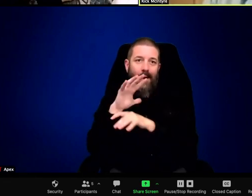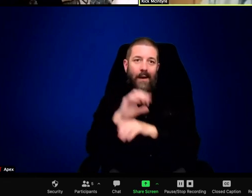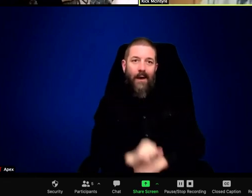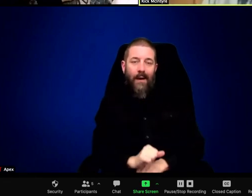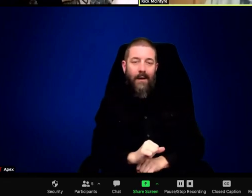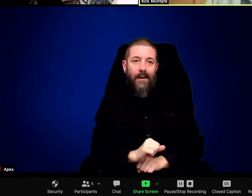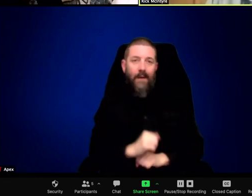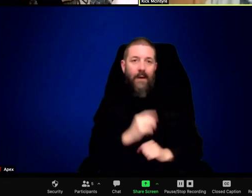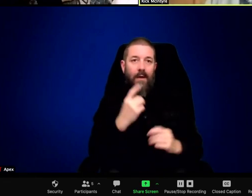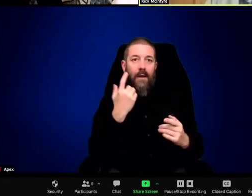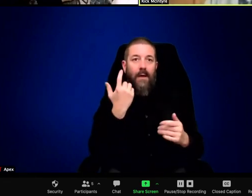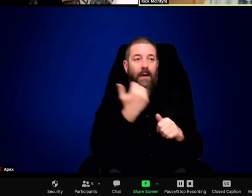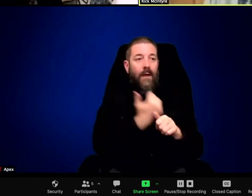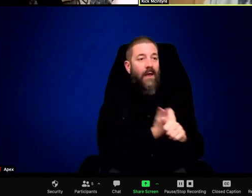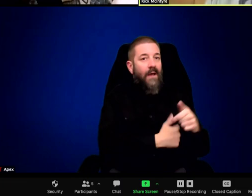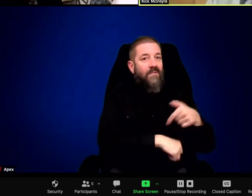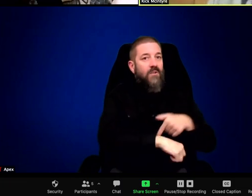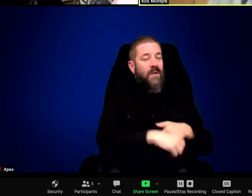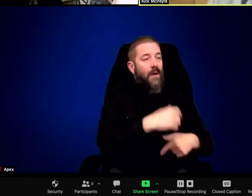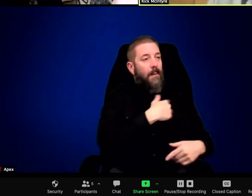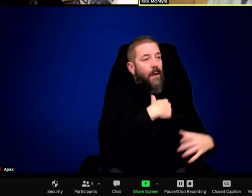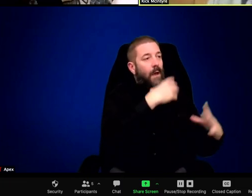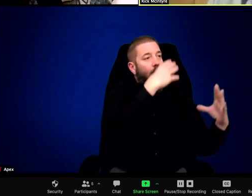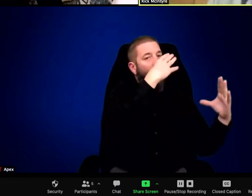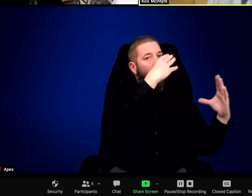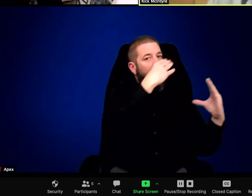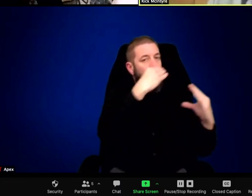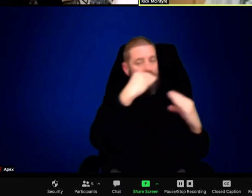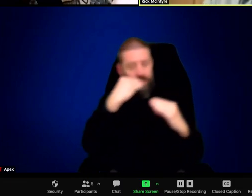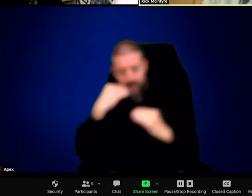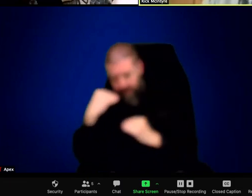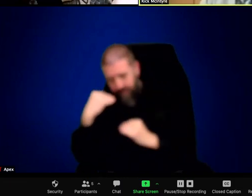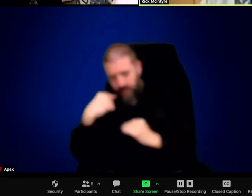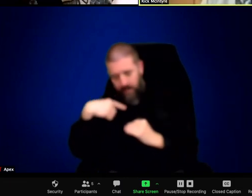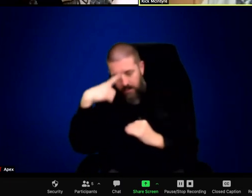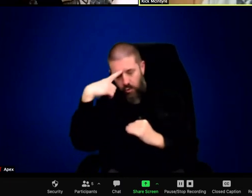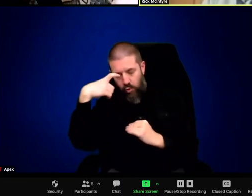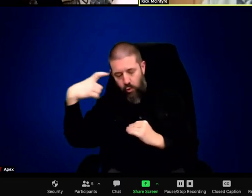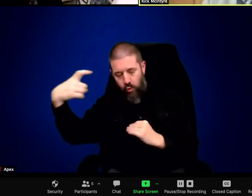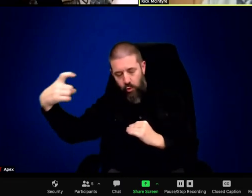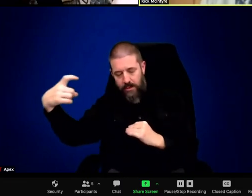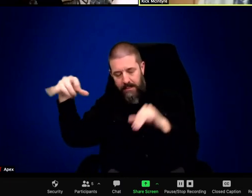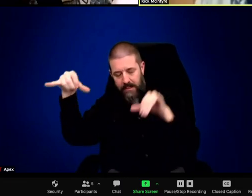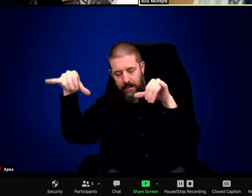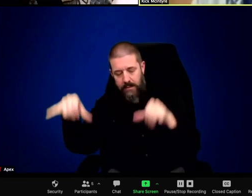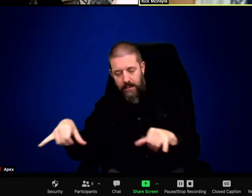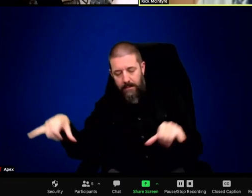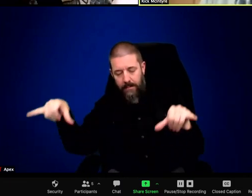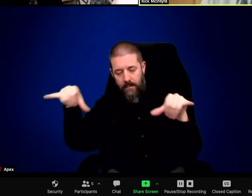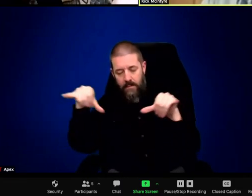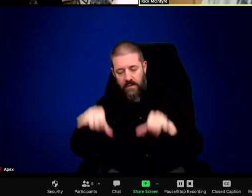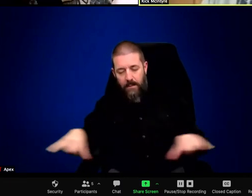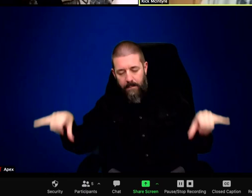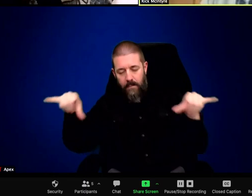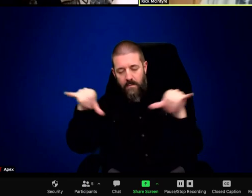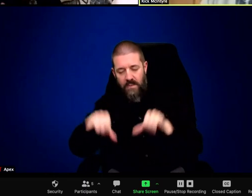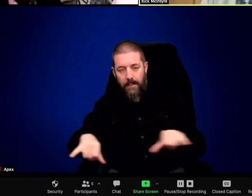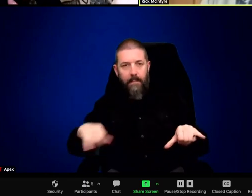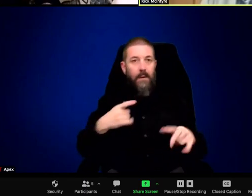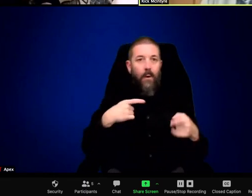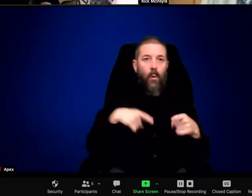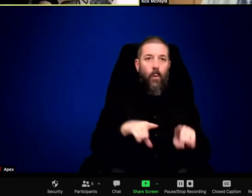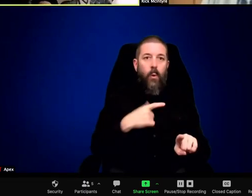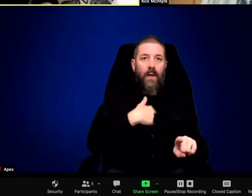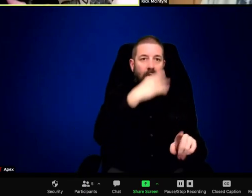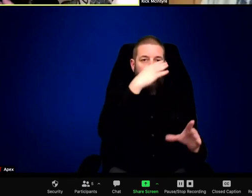I had a window, it was I had a room to myself, the windows face the north side of the